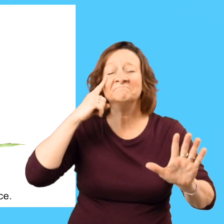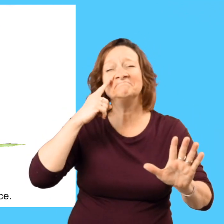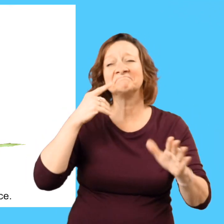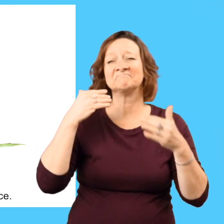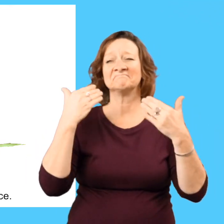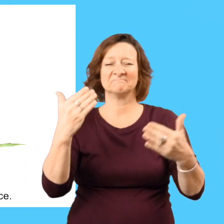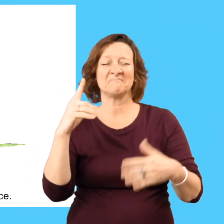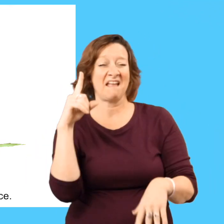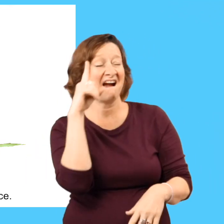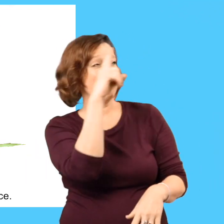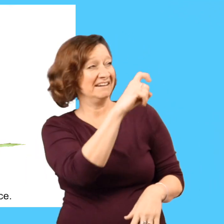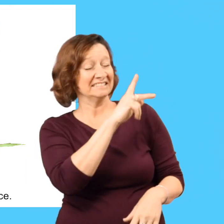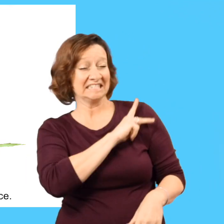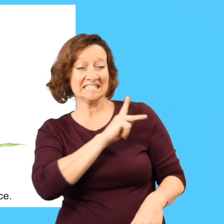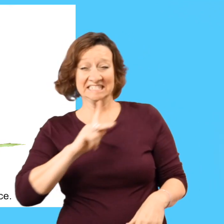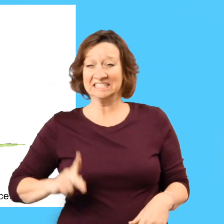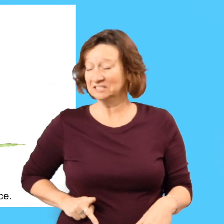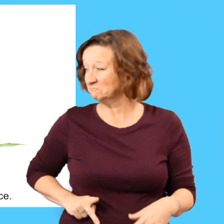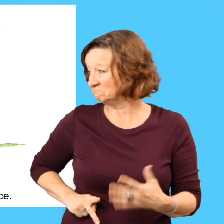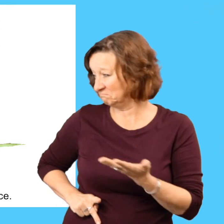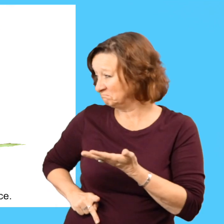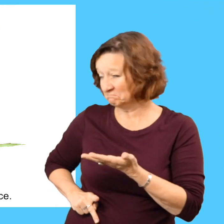decided to ask the king for his advice.